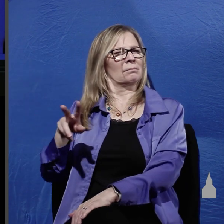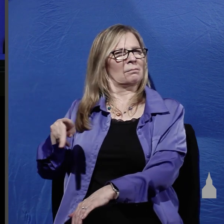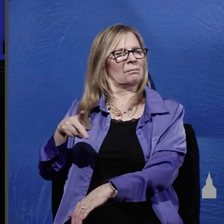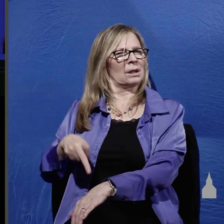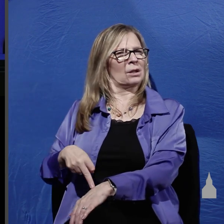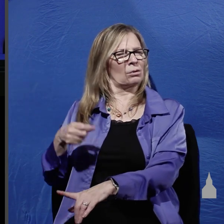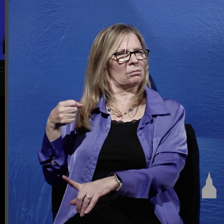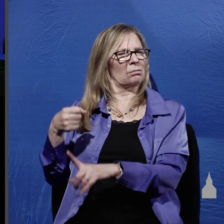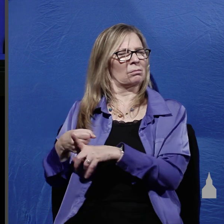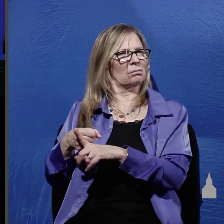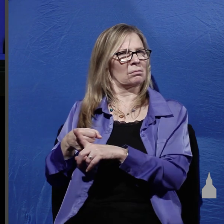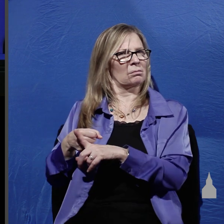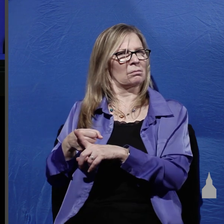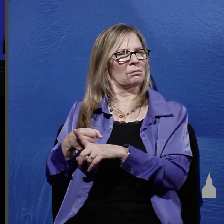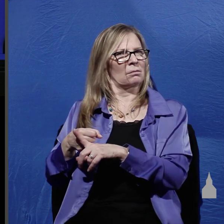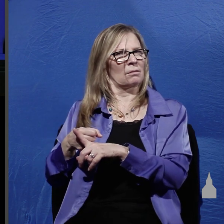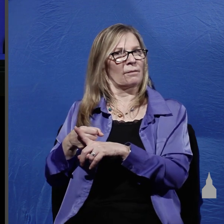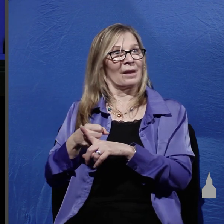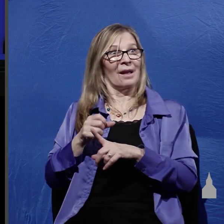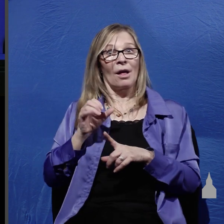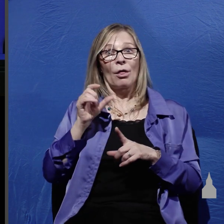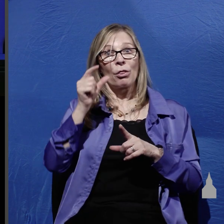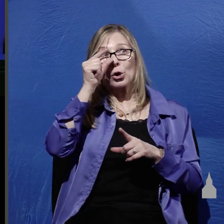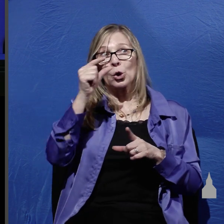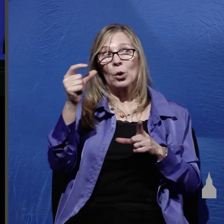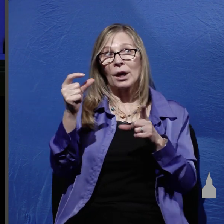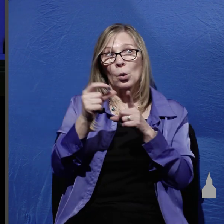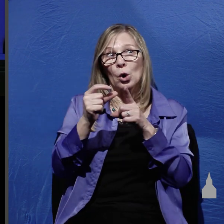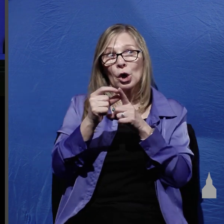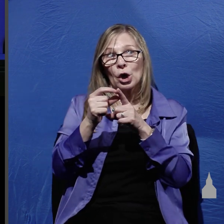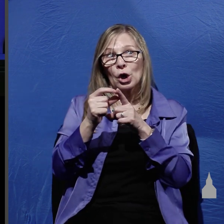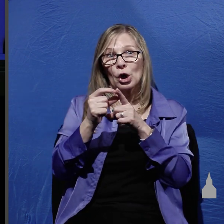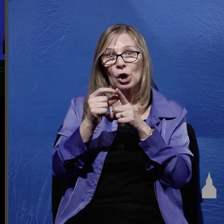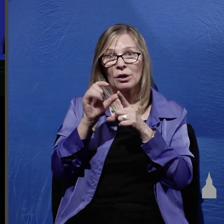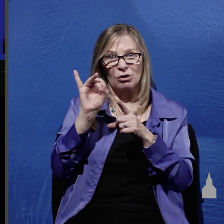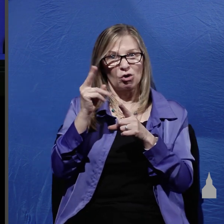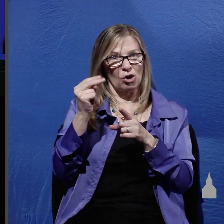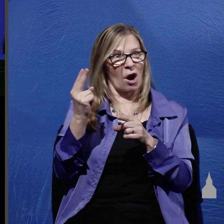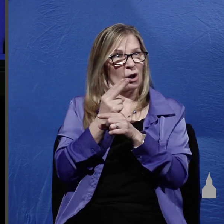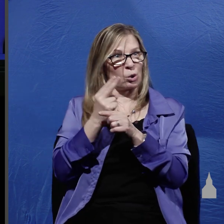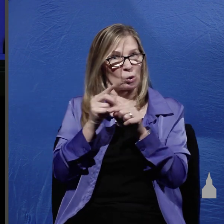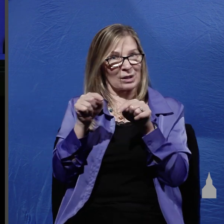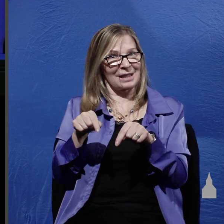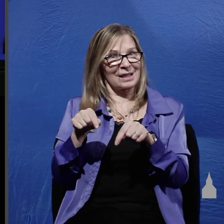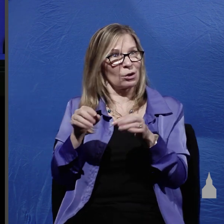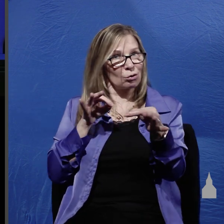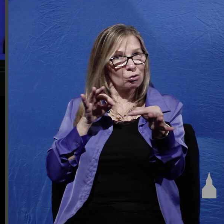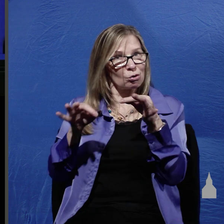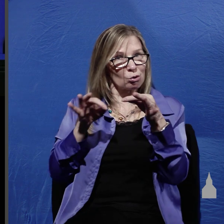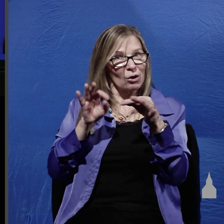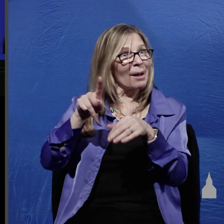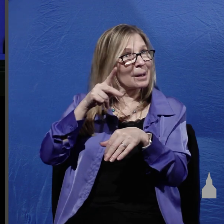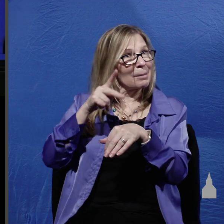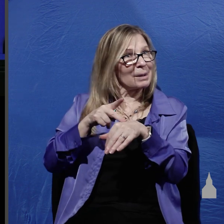that because the particular Greek word that John used in this verse to describe that Peter saw